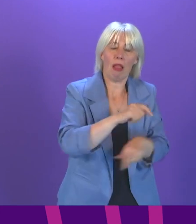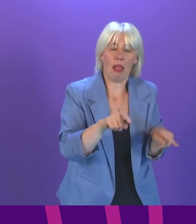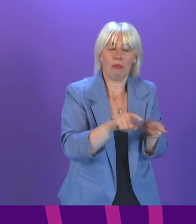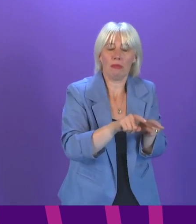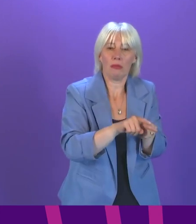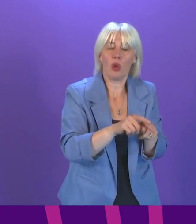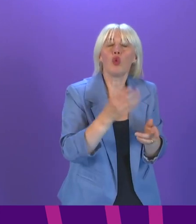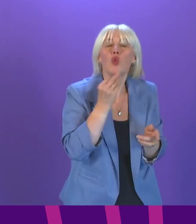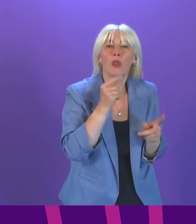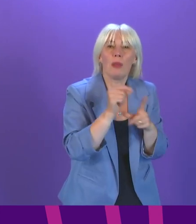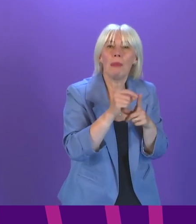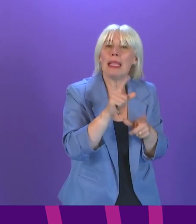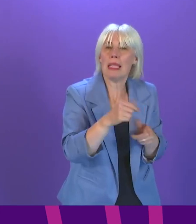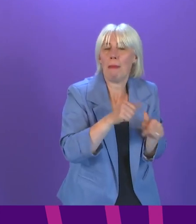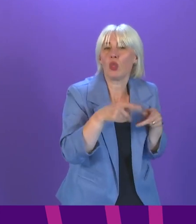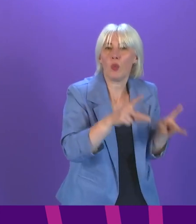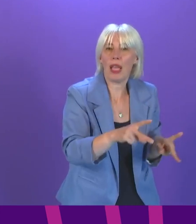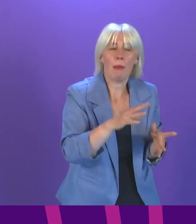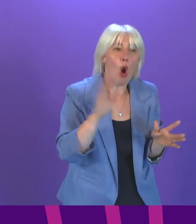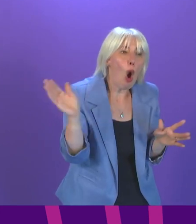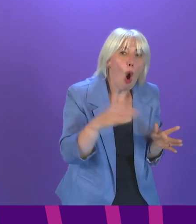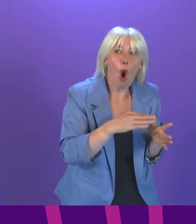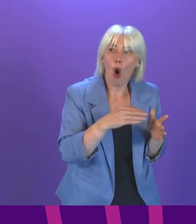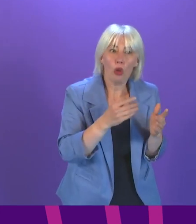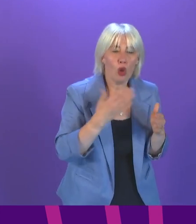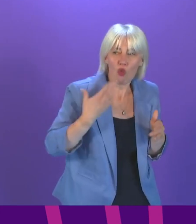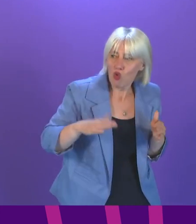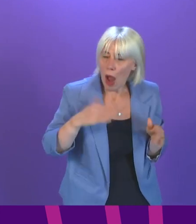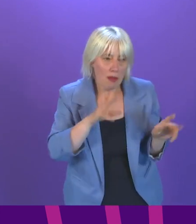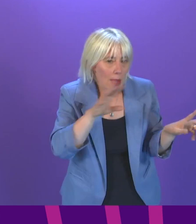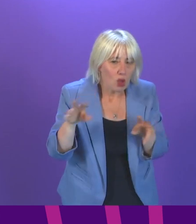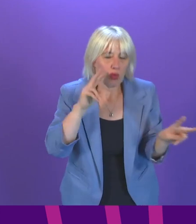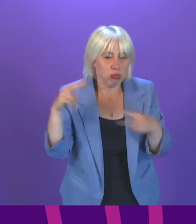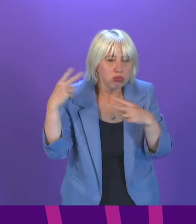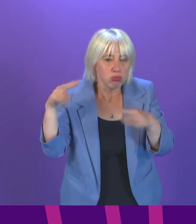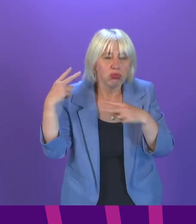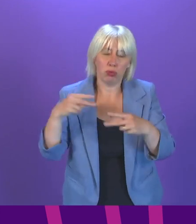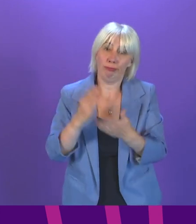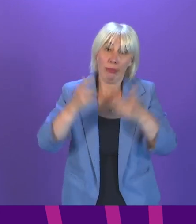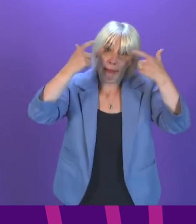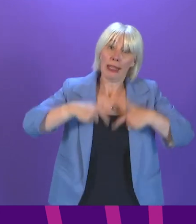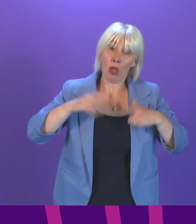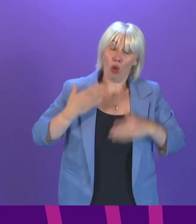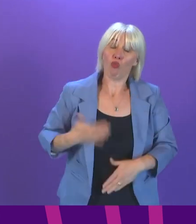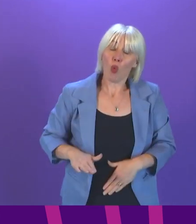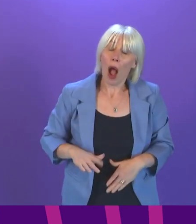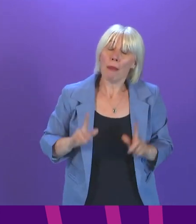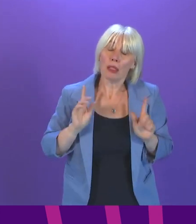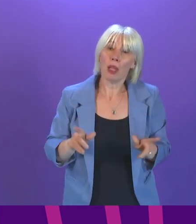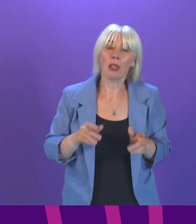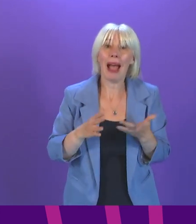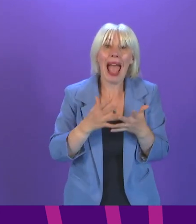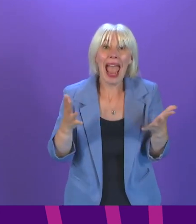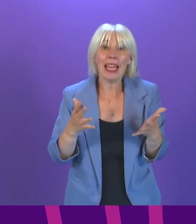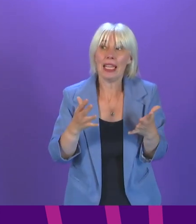to be used. But we will continue to keep all of these requirements under review. We are legally required to make sure that any requirement is